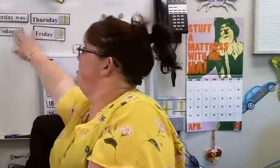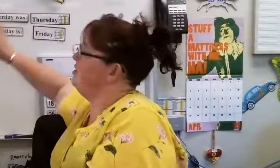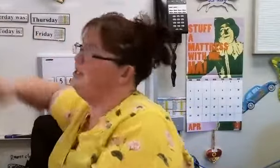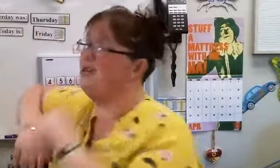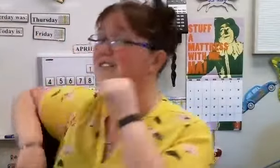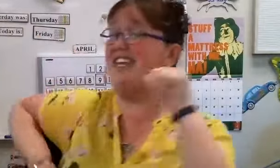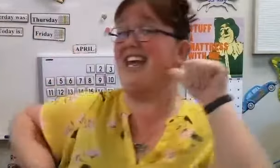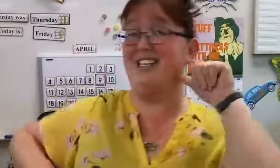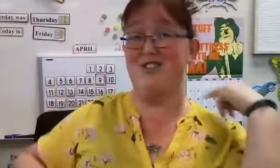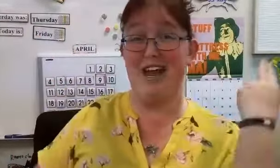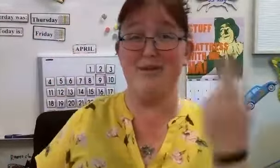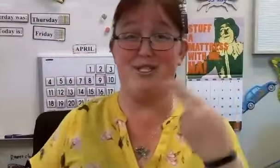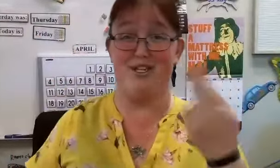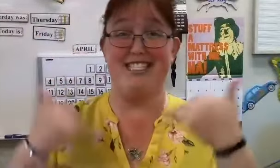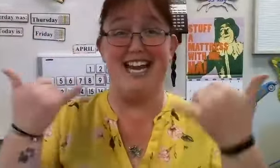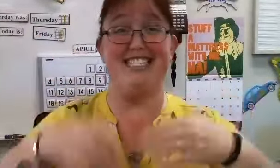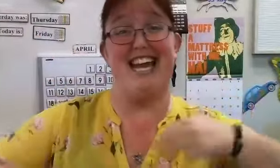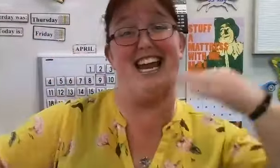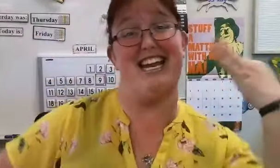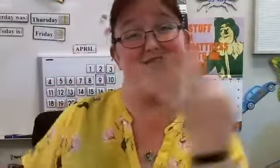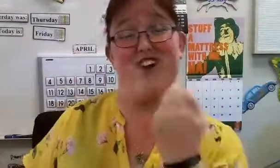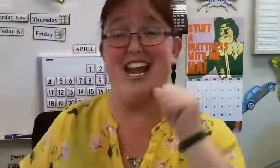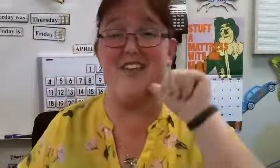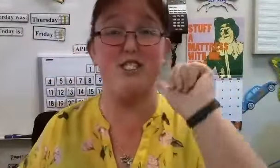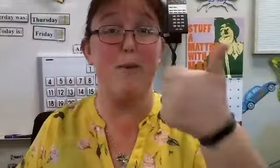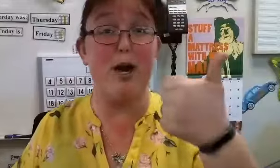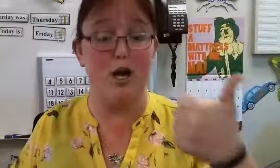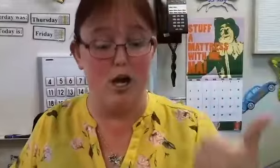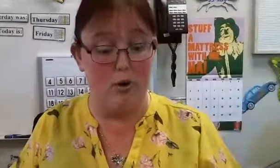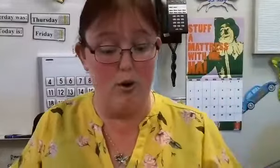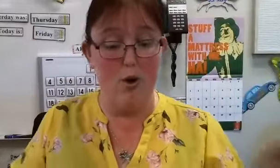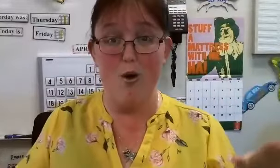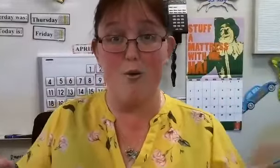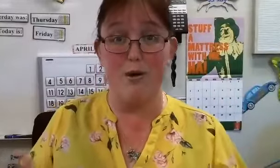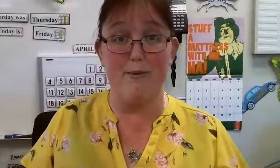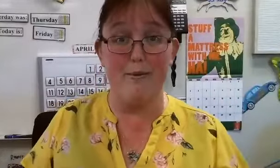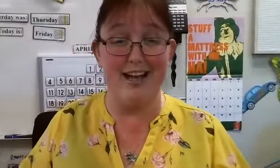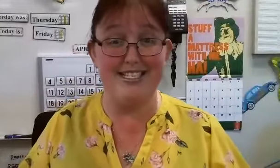So if yesterday was Thursday and today is Friday, then tomorrow will be what?